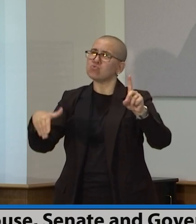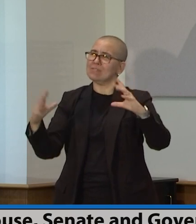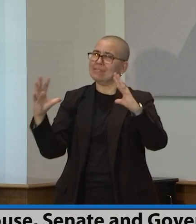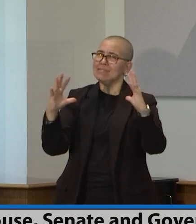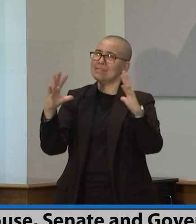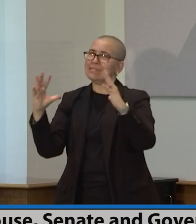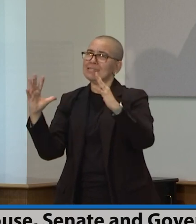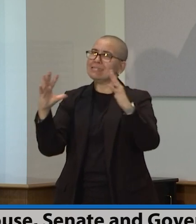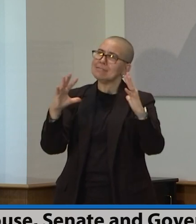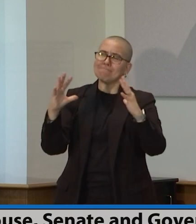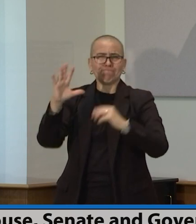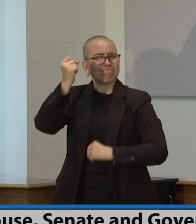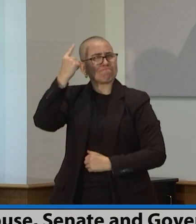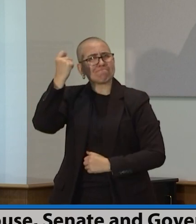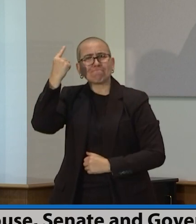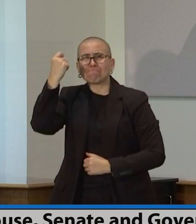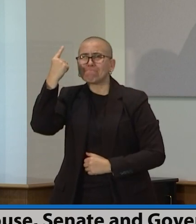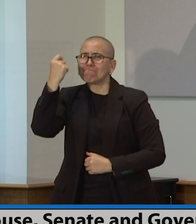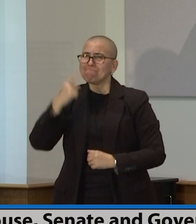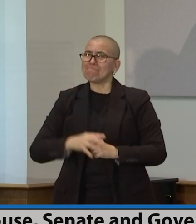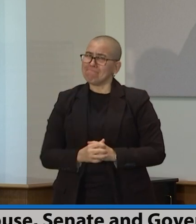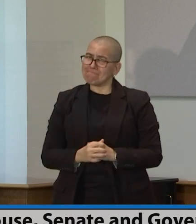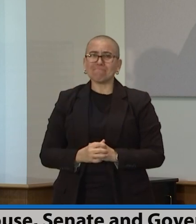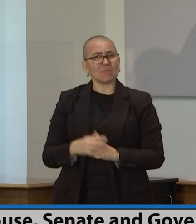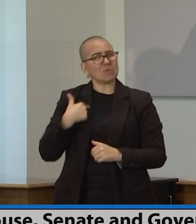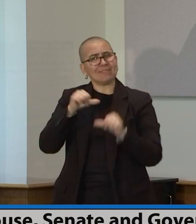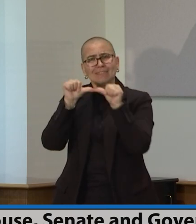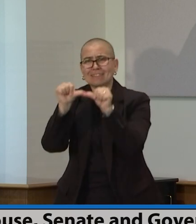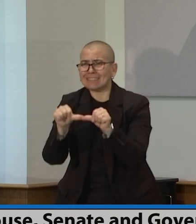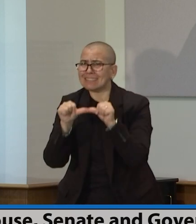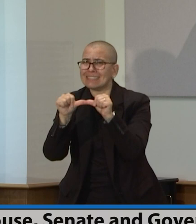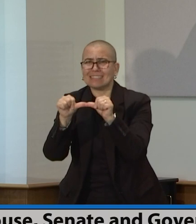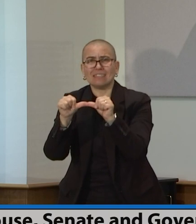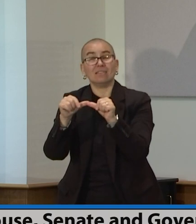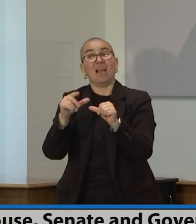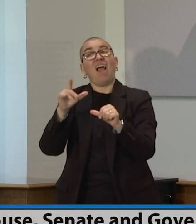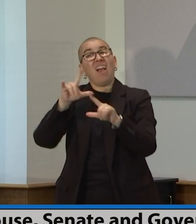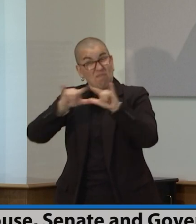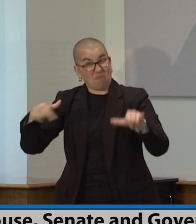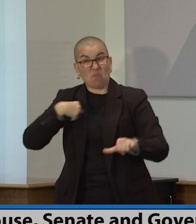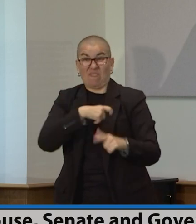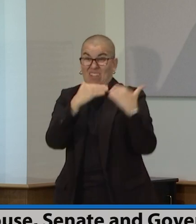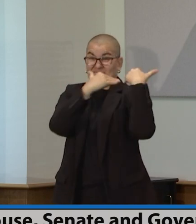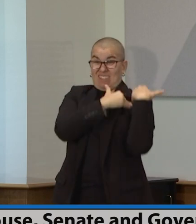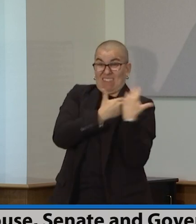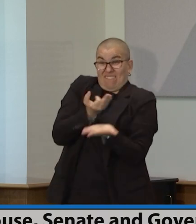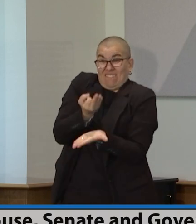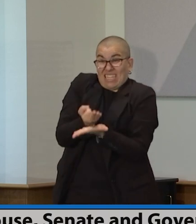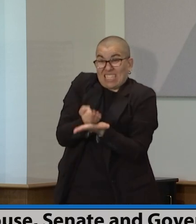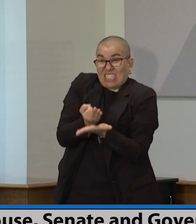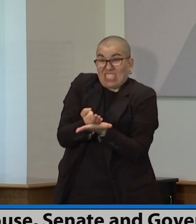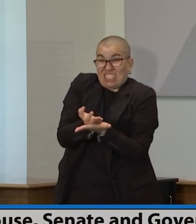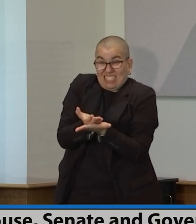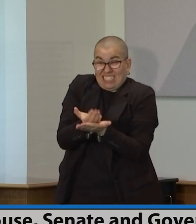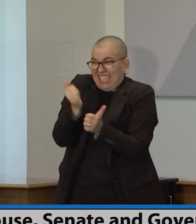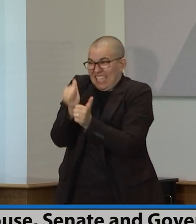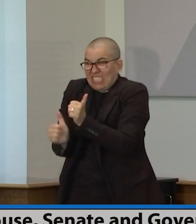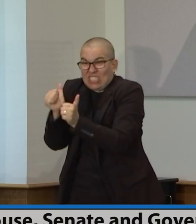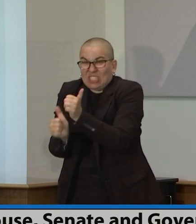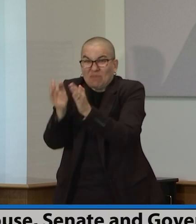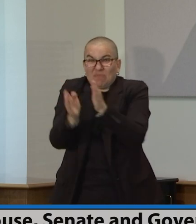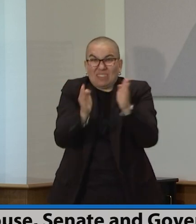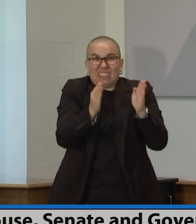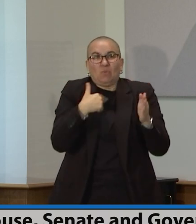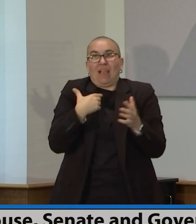But the fact of the matter is this is fiscally responsible, and each of us got priorities that we see. I think when you do that, there's a pretty good argument to be